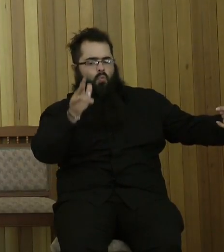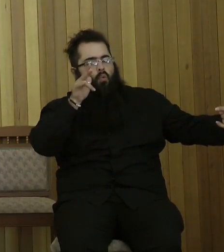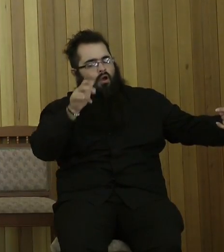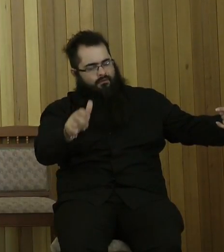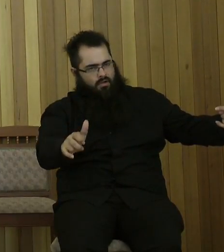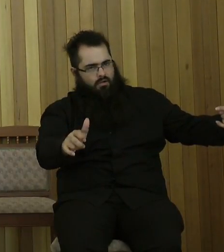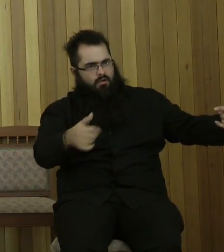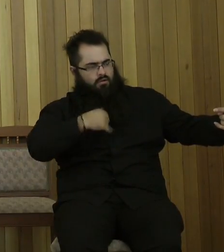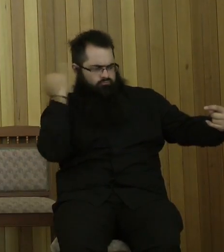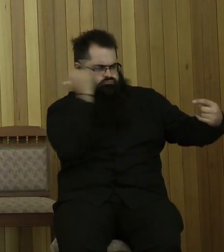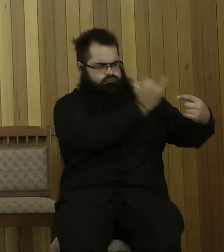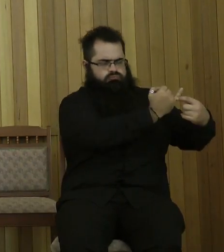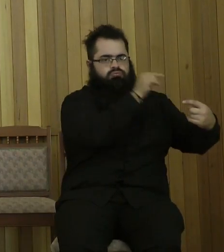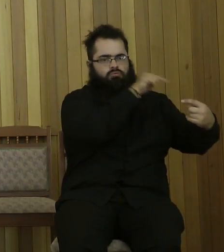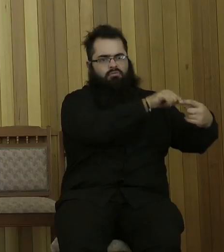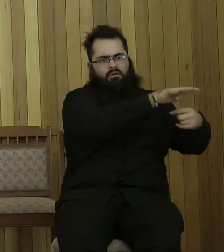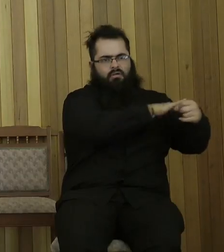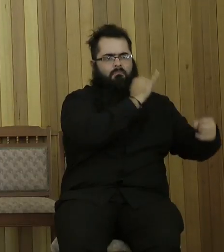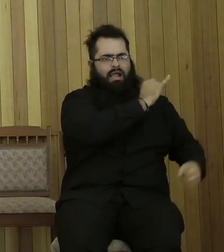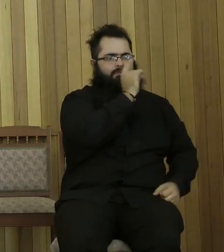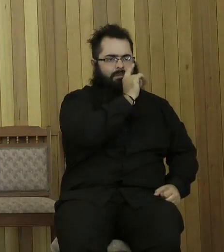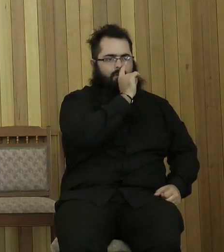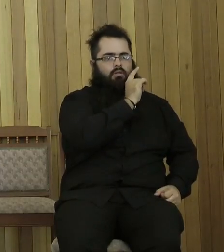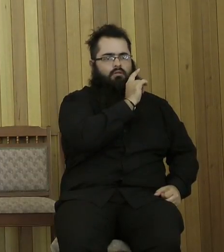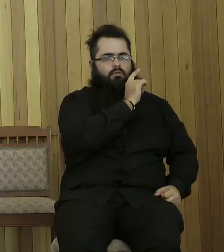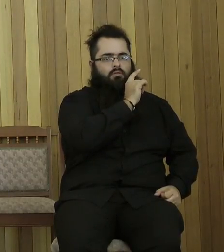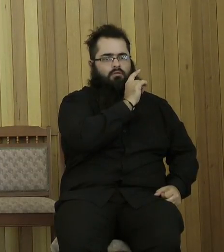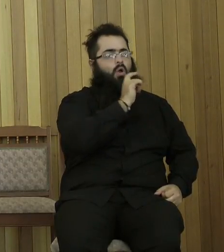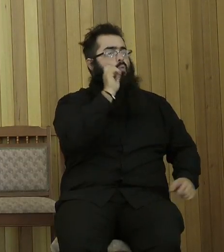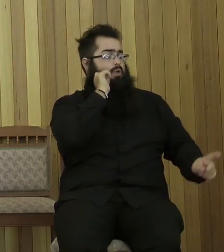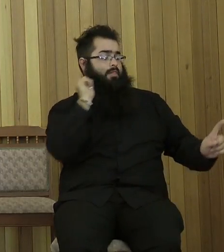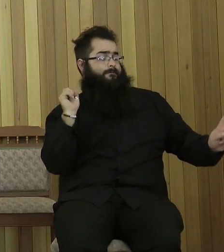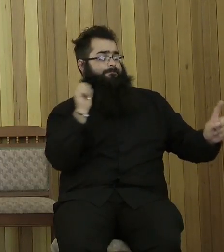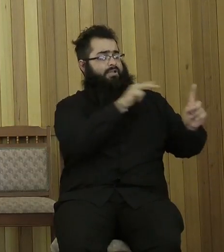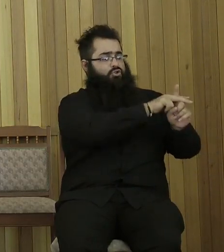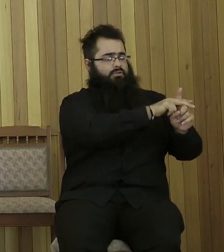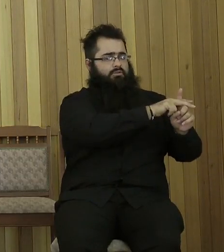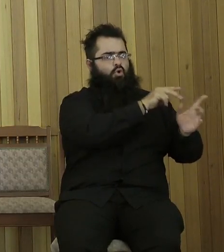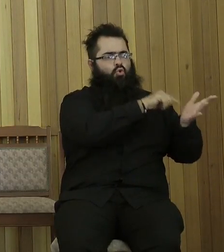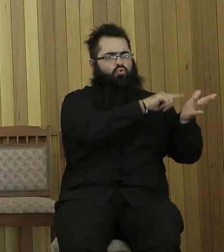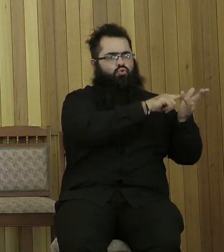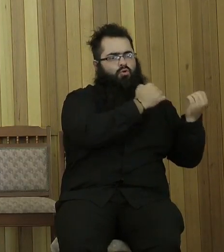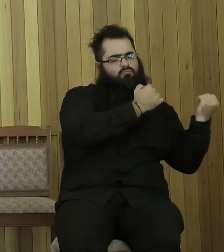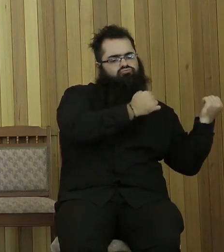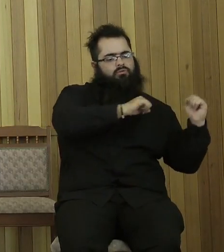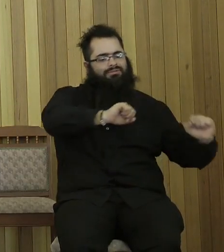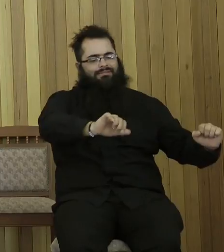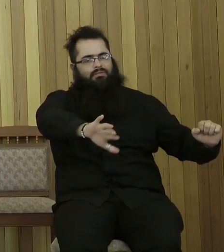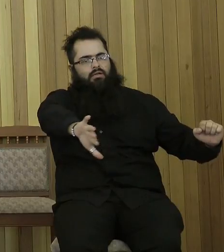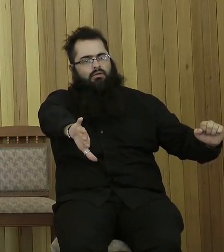to set the record straight, while God is a God of vengeance towards His enemies, at the same time He is a God of salvation. And